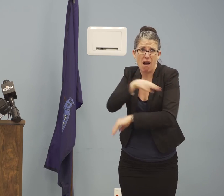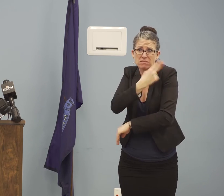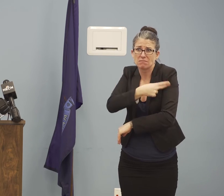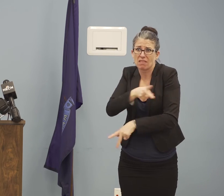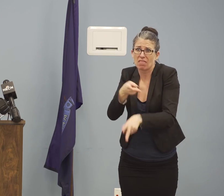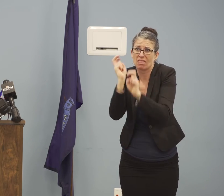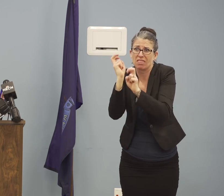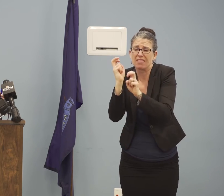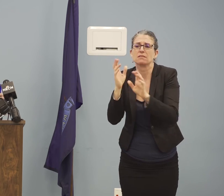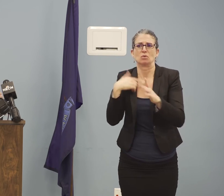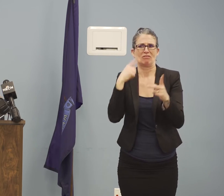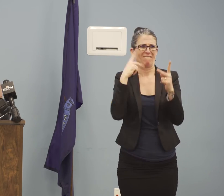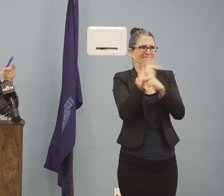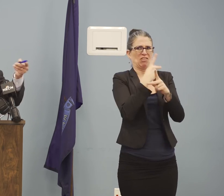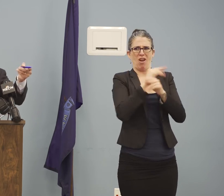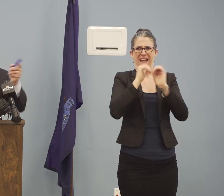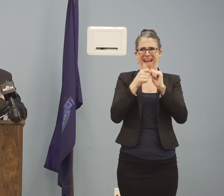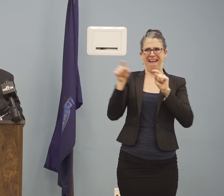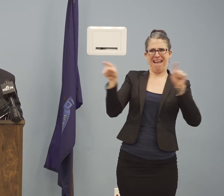not be seeing.